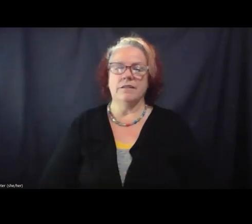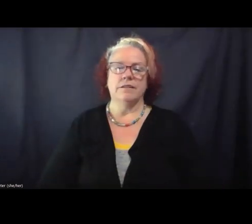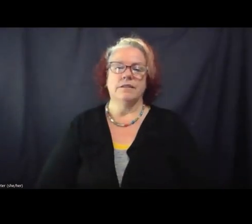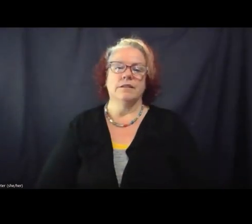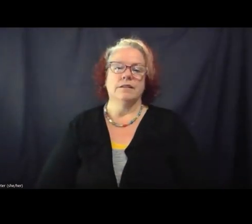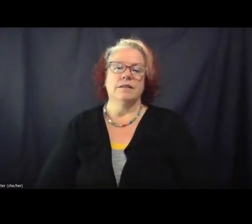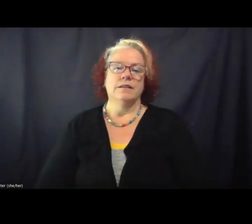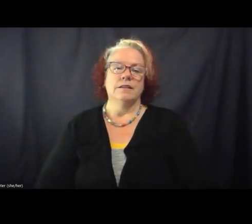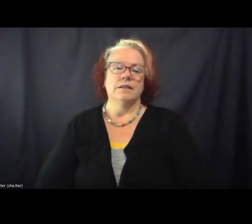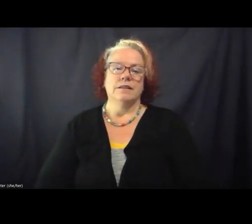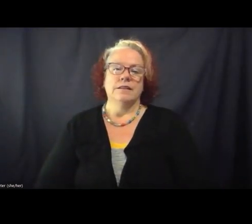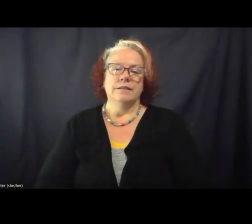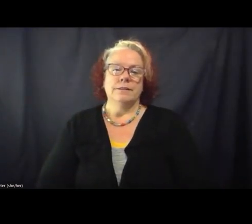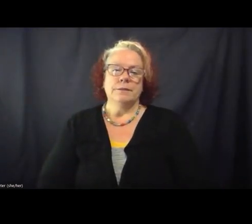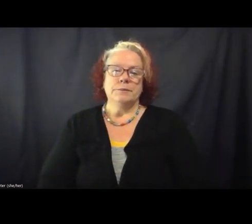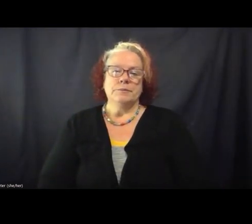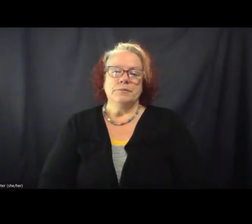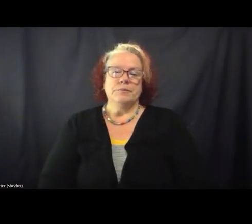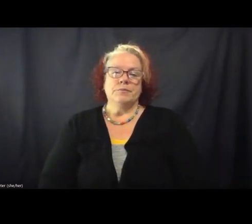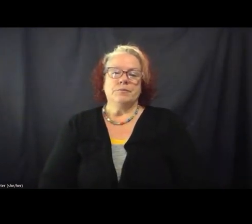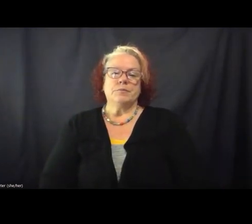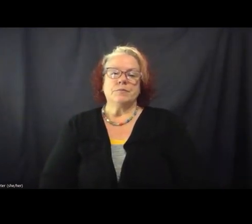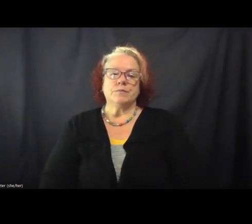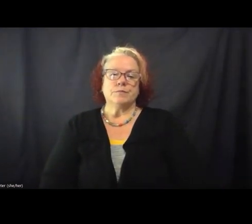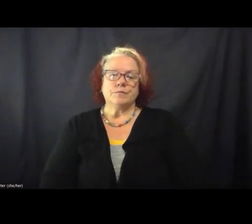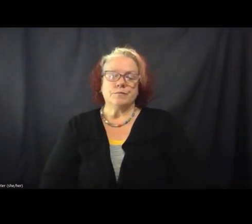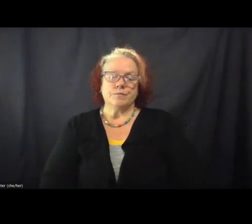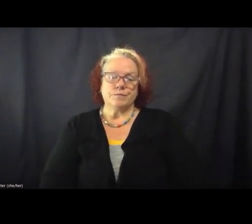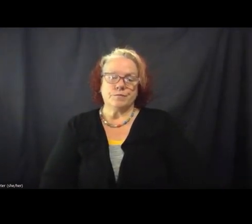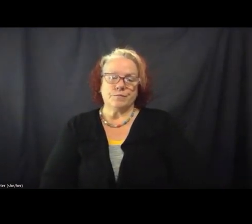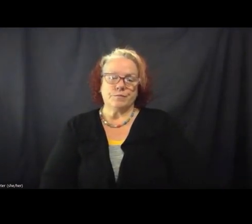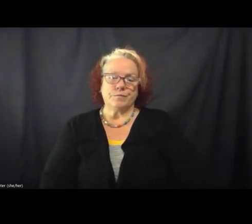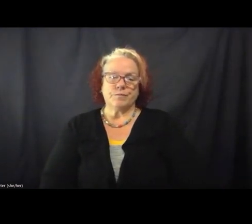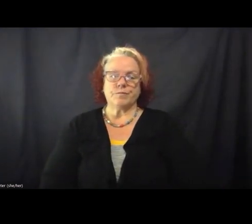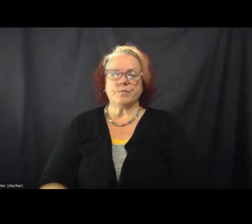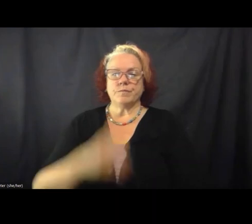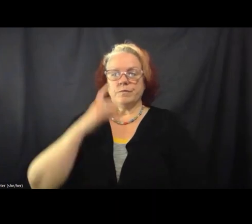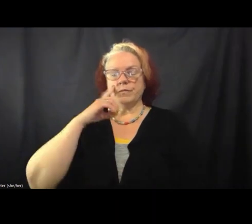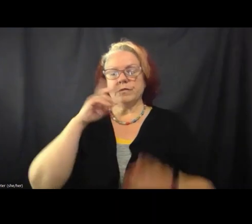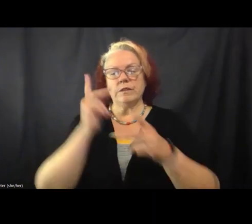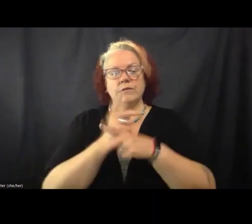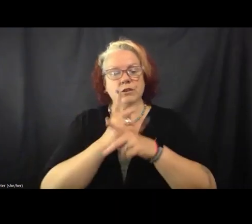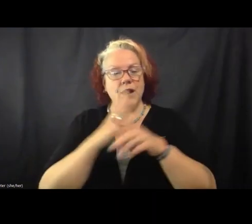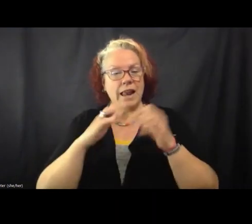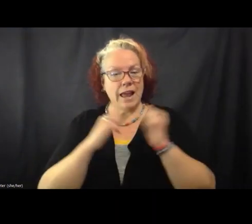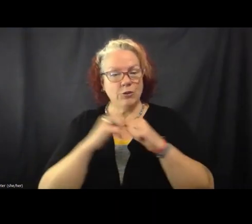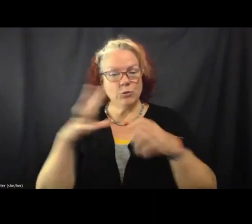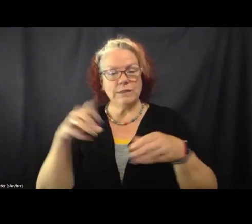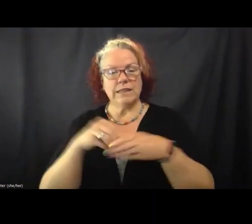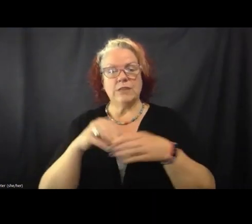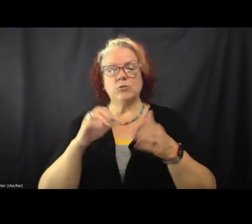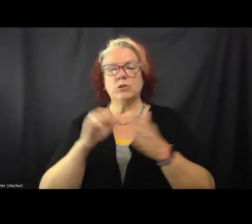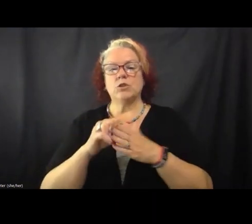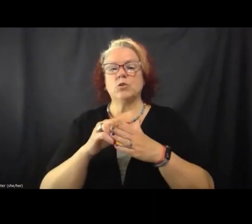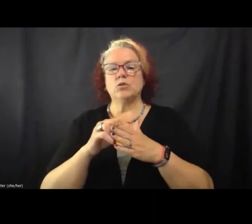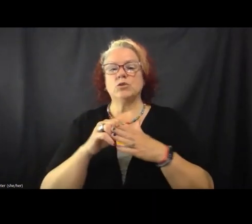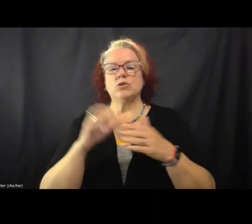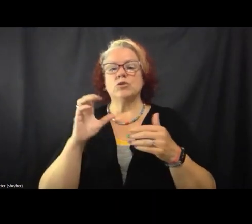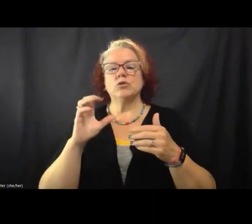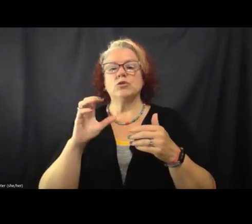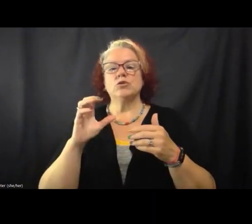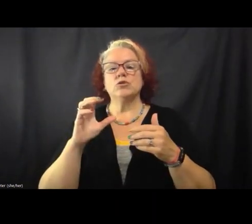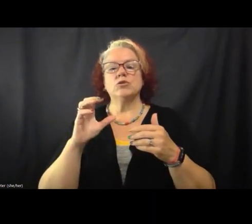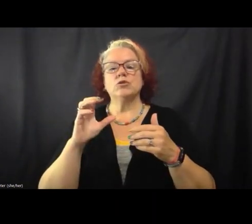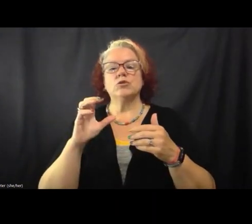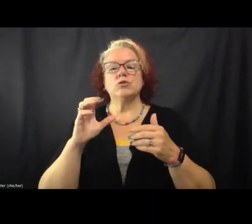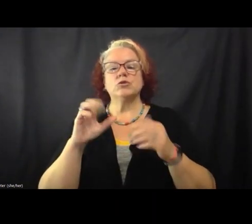And I think figuring out how to engage with those criminal laws where you can get as